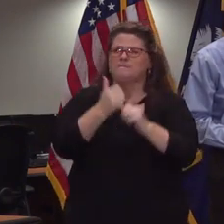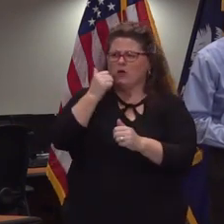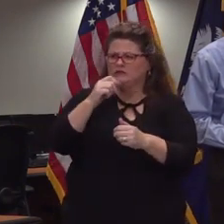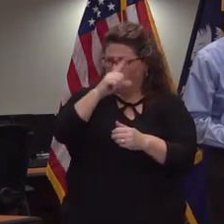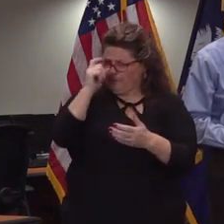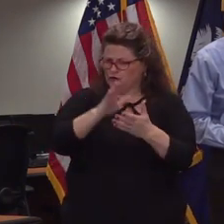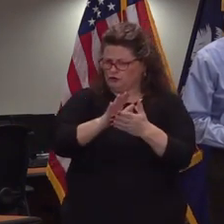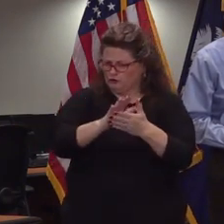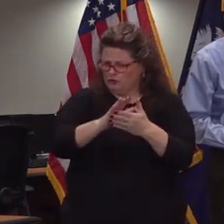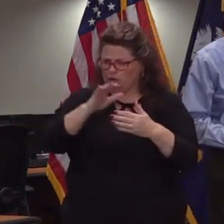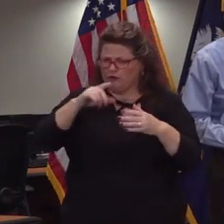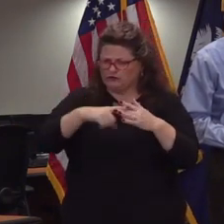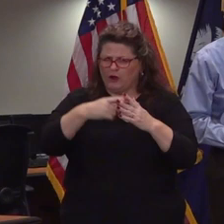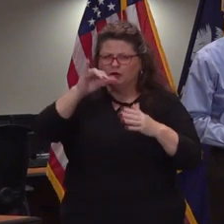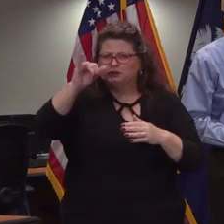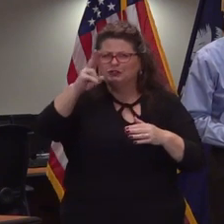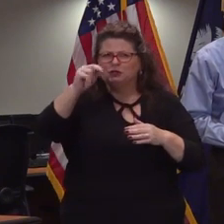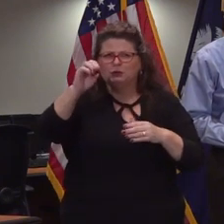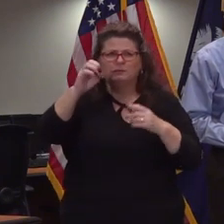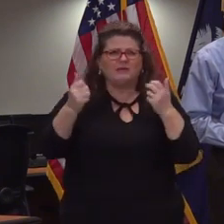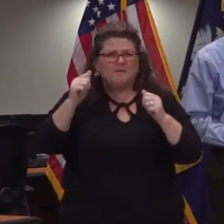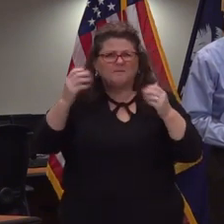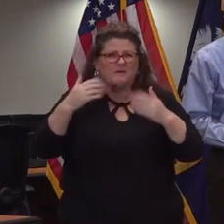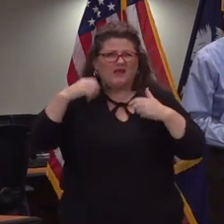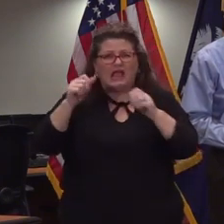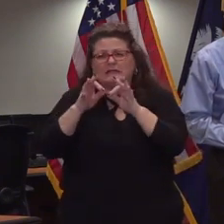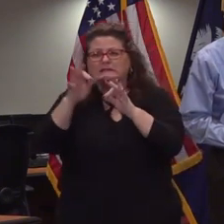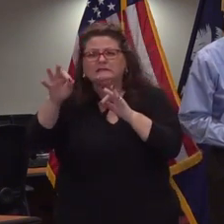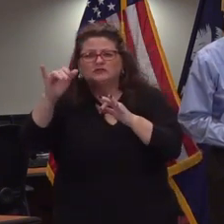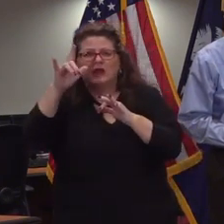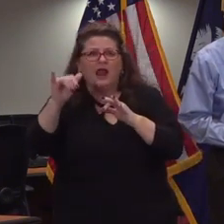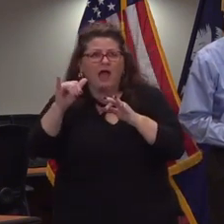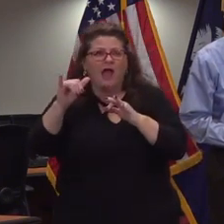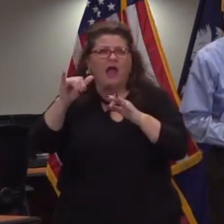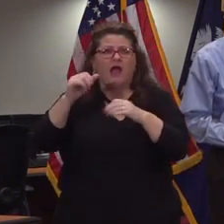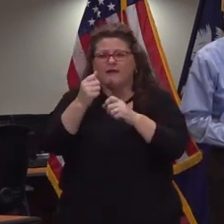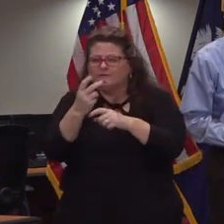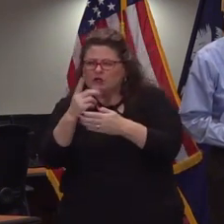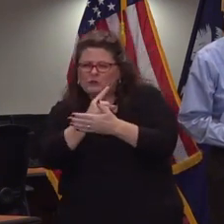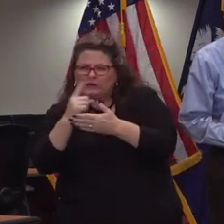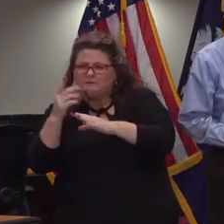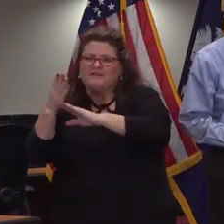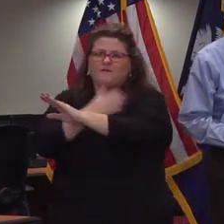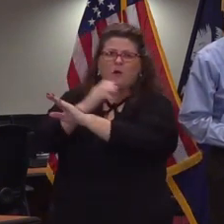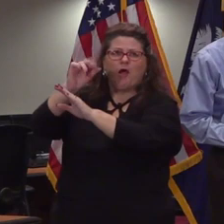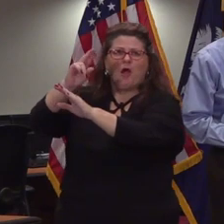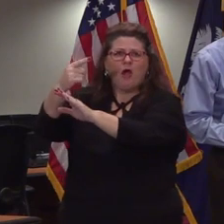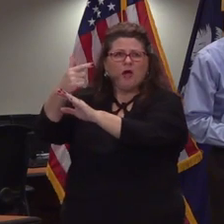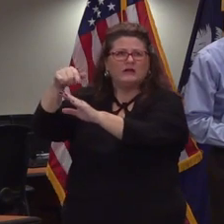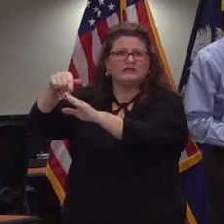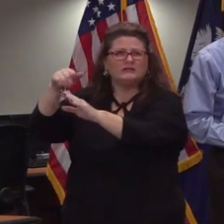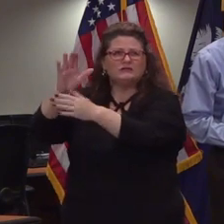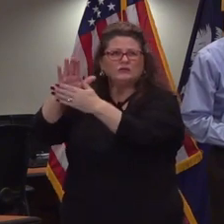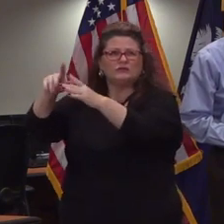could push that back to july it could even be just a few weeks right before school starts normally in august so that decision we'll just have